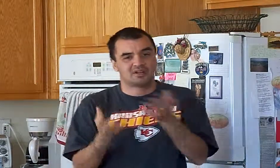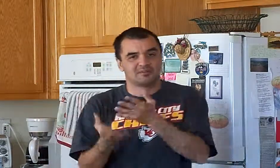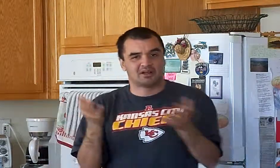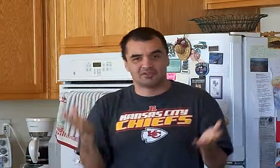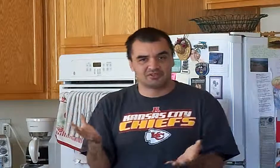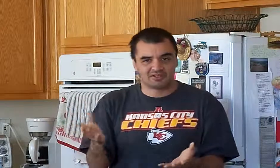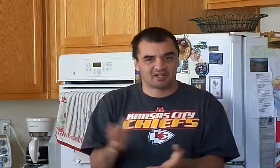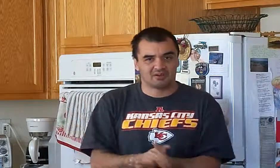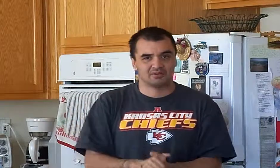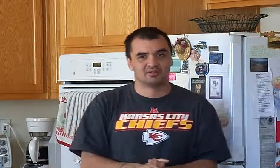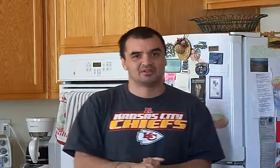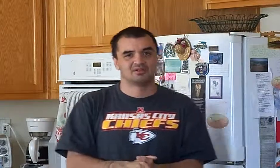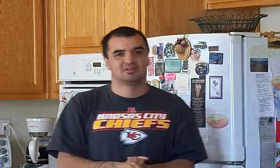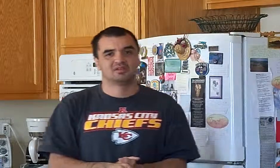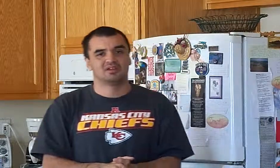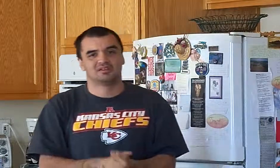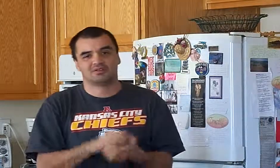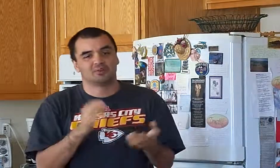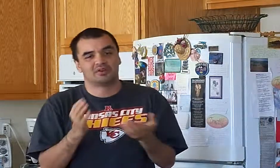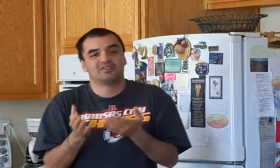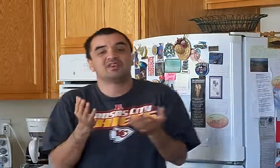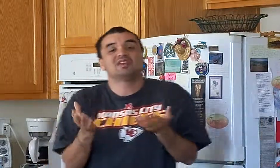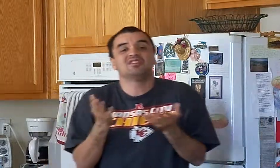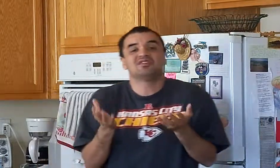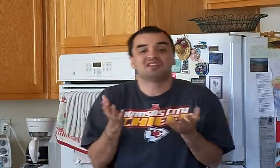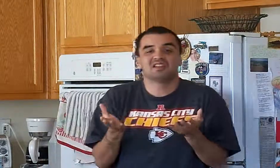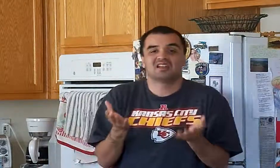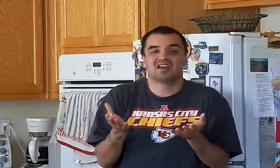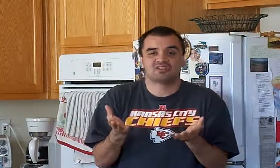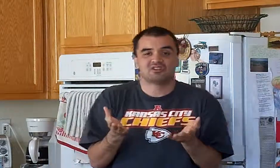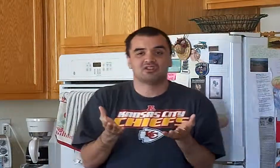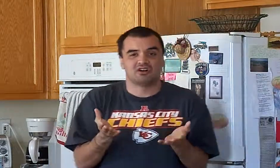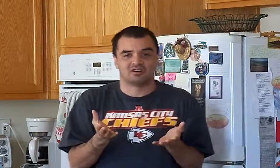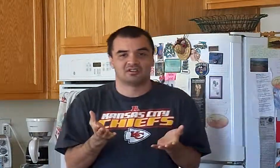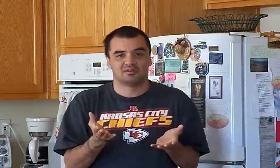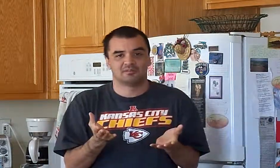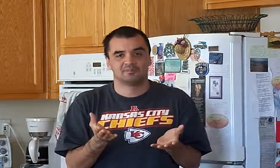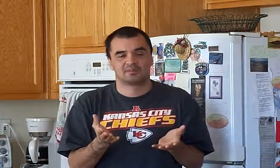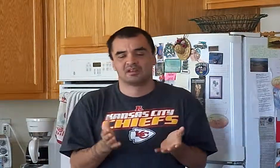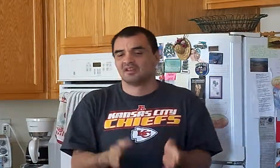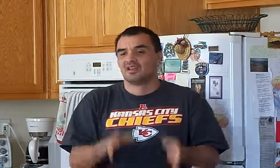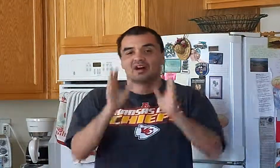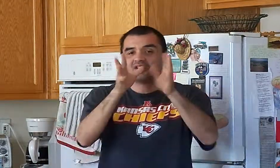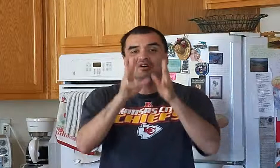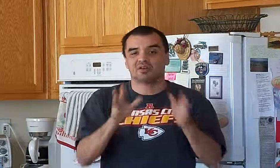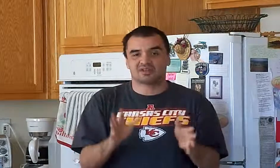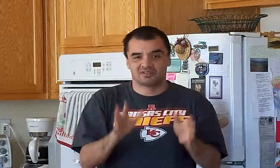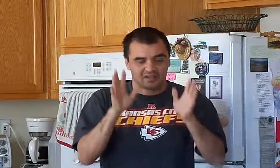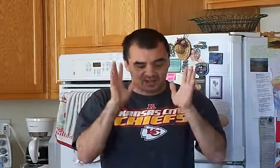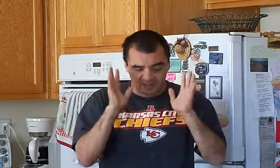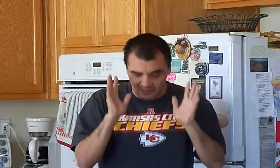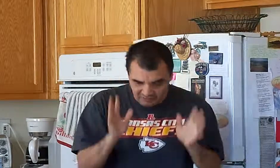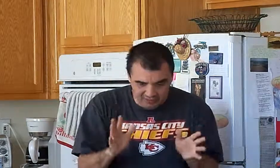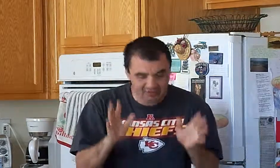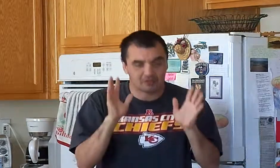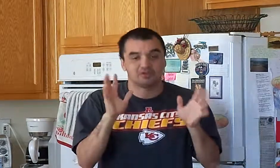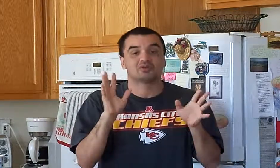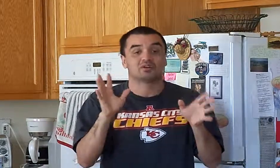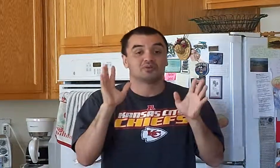kind of balance things out, even if it didn't last as long. Now I know, like I said, now I understand some of you are going to